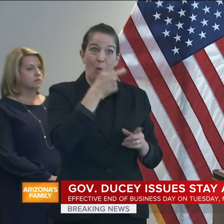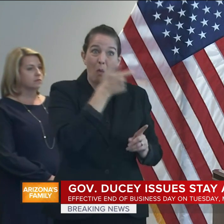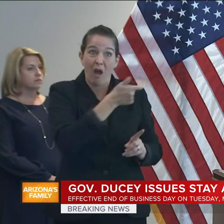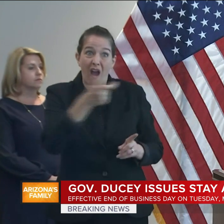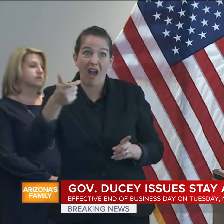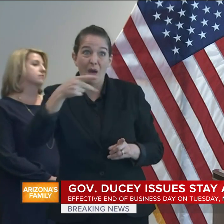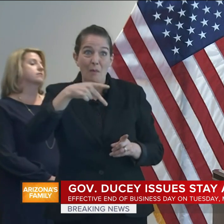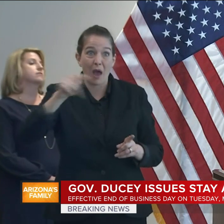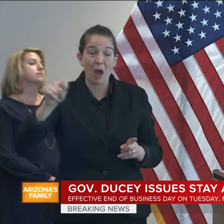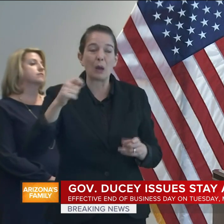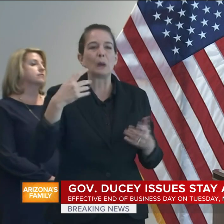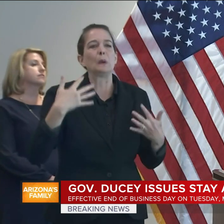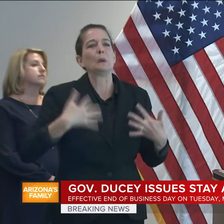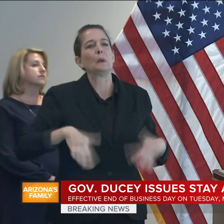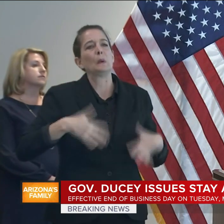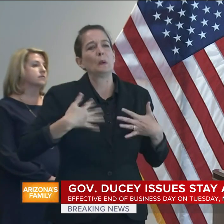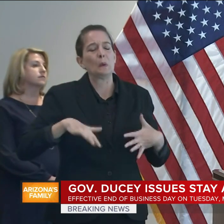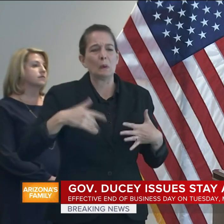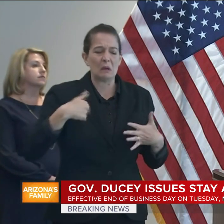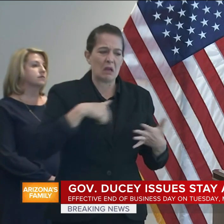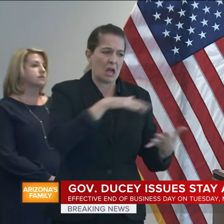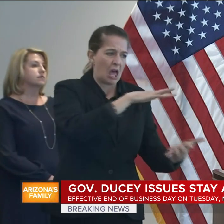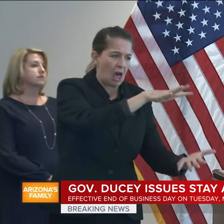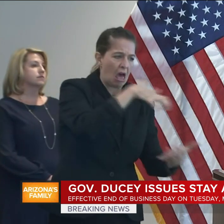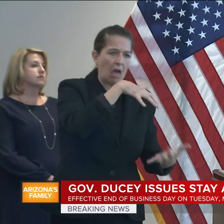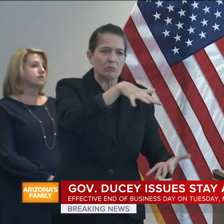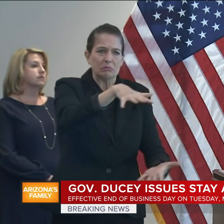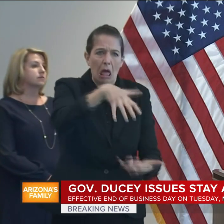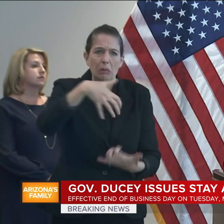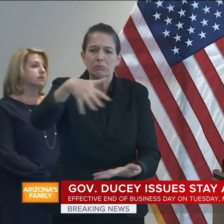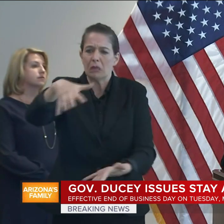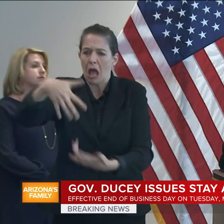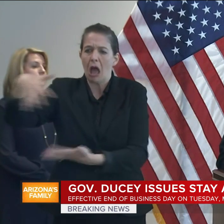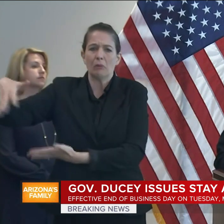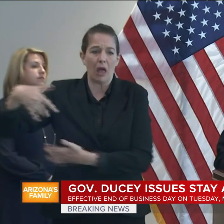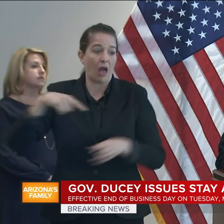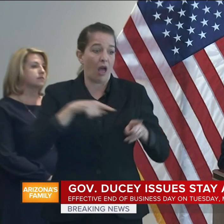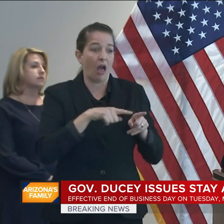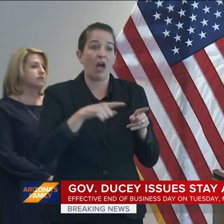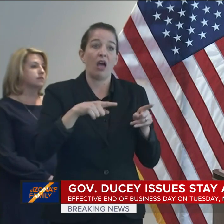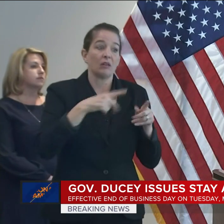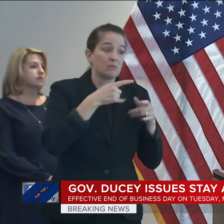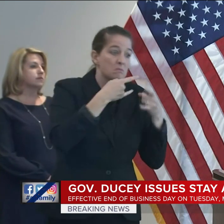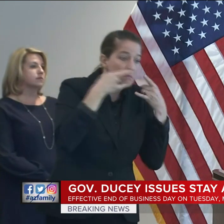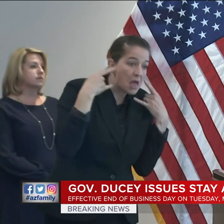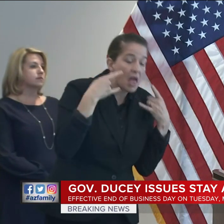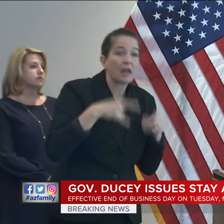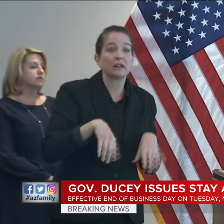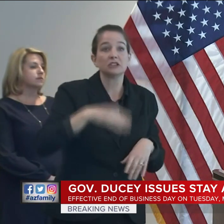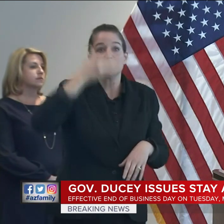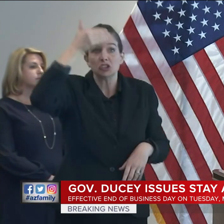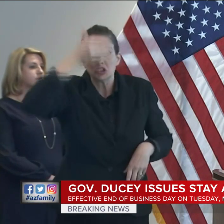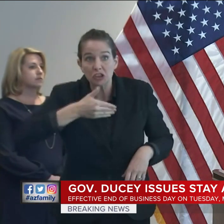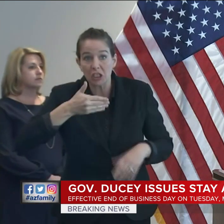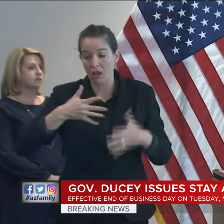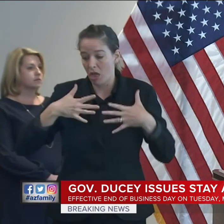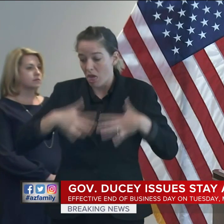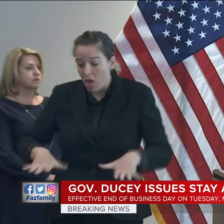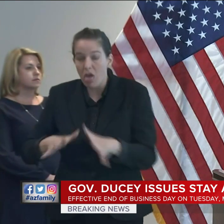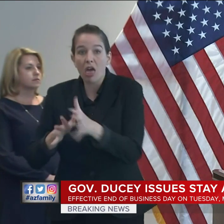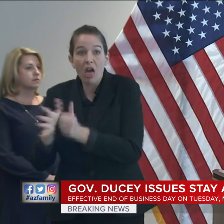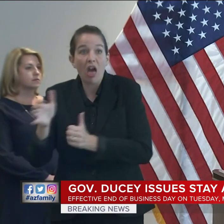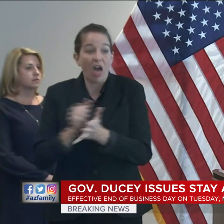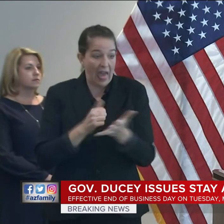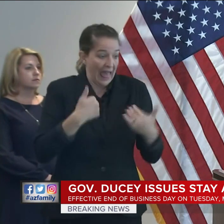items that we've been able to accumulate. We need more, of course, but we are in a position today where